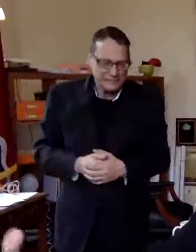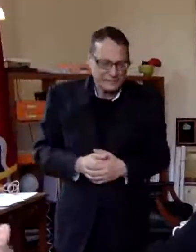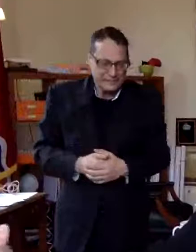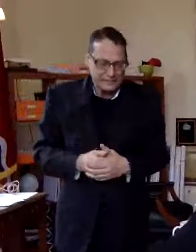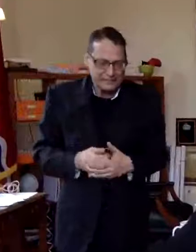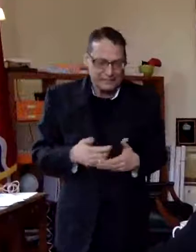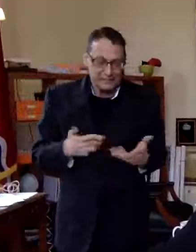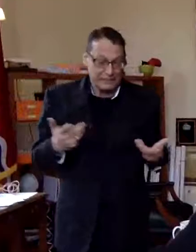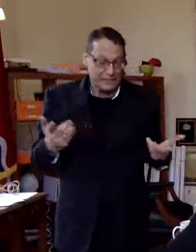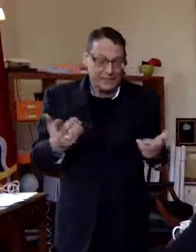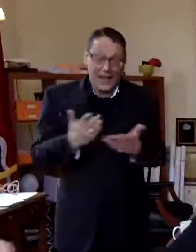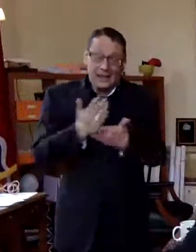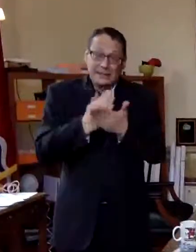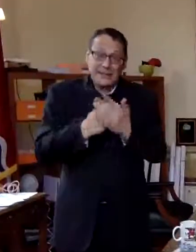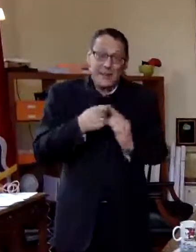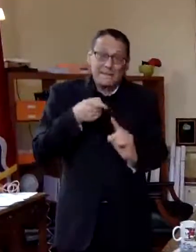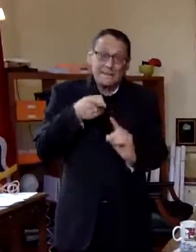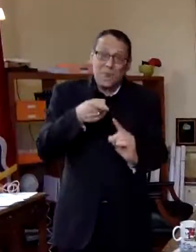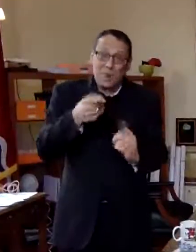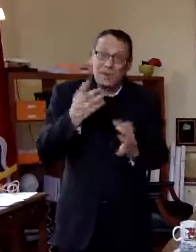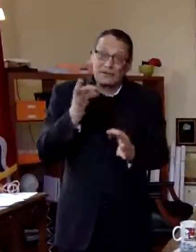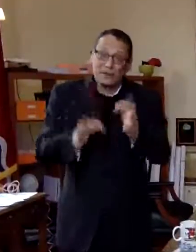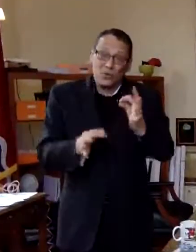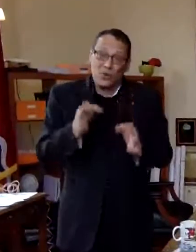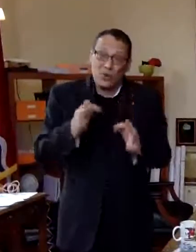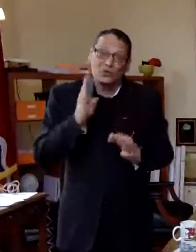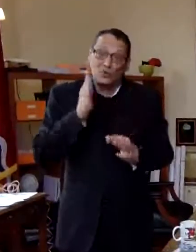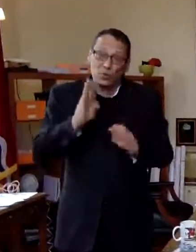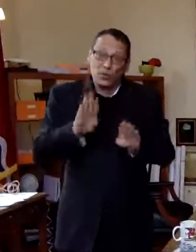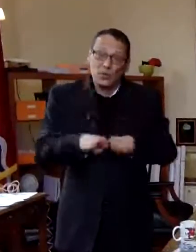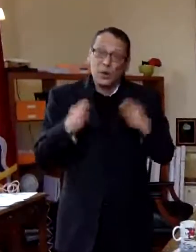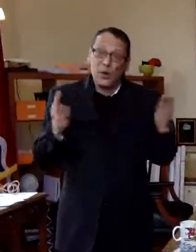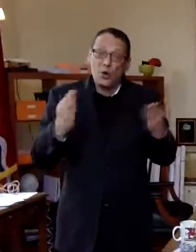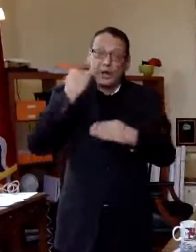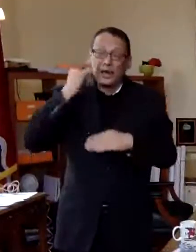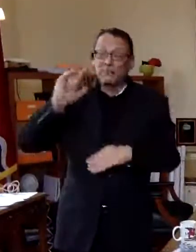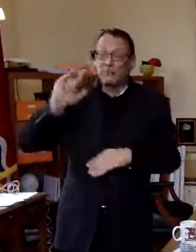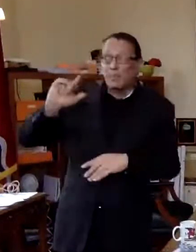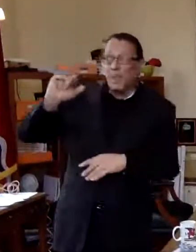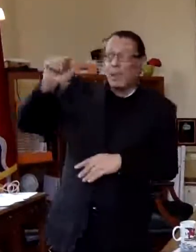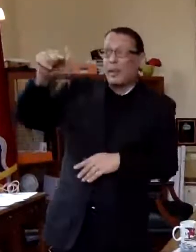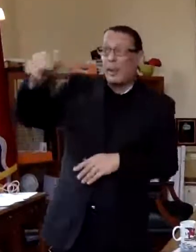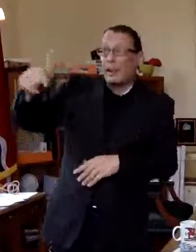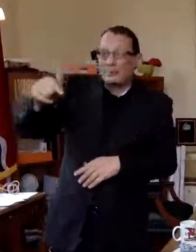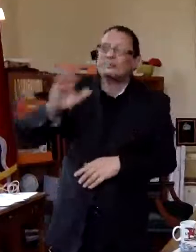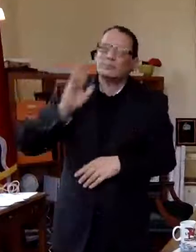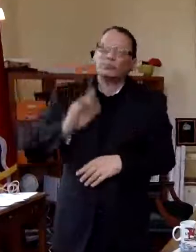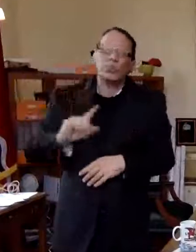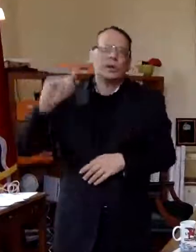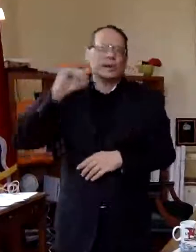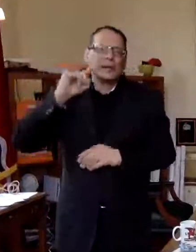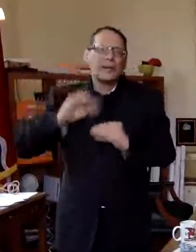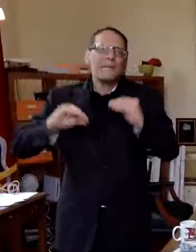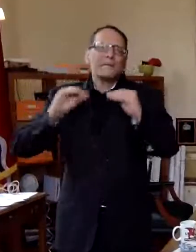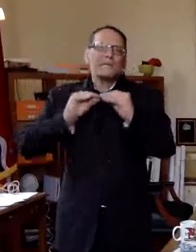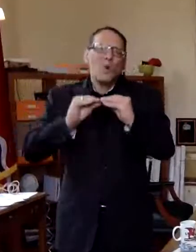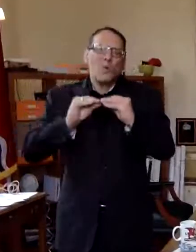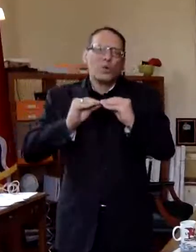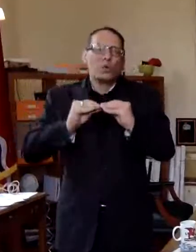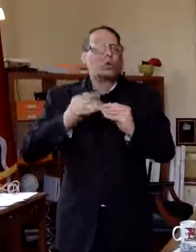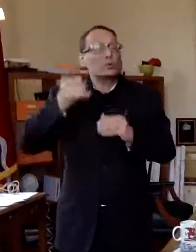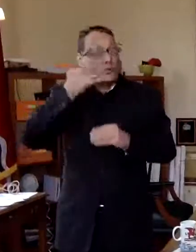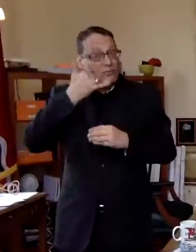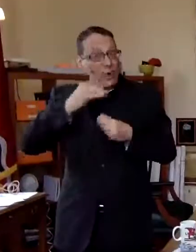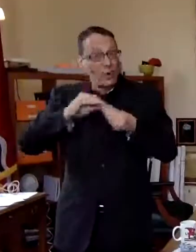because at some point the courthouse will reopen so if the date is far in the future you'll hear more uh there is a